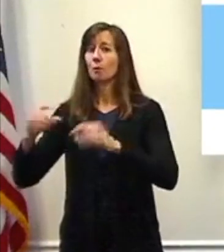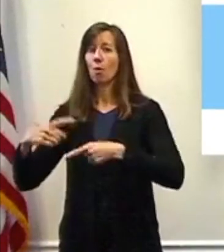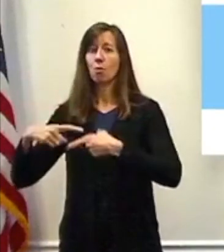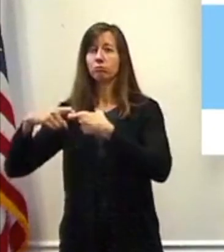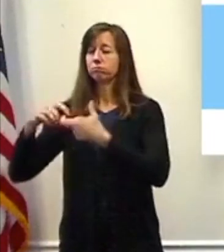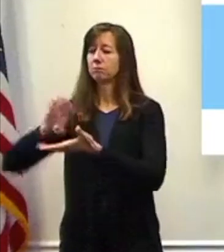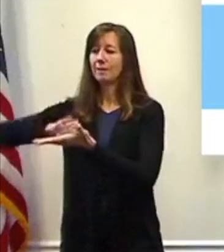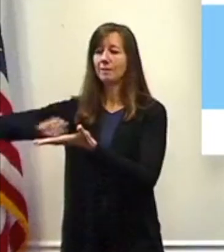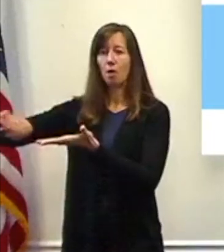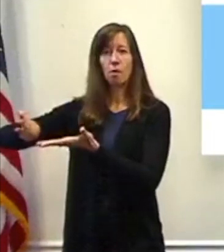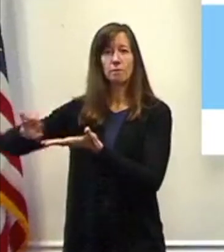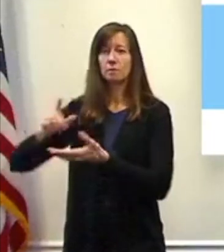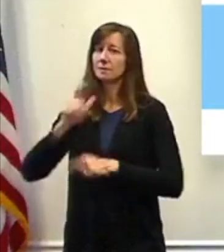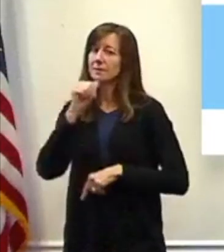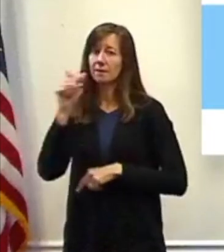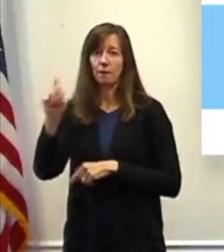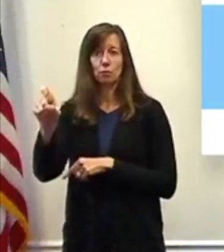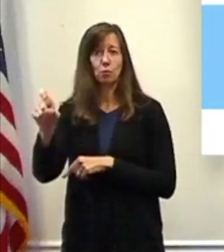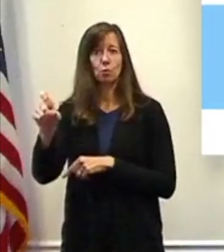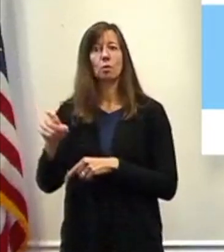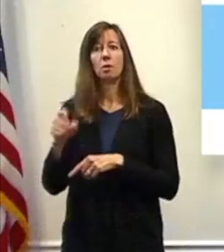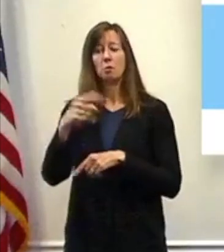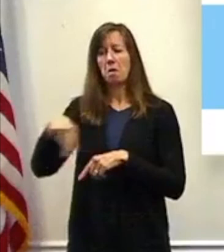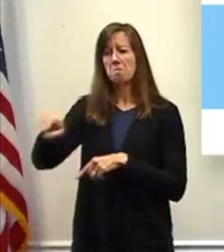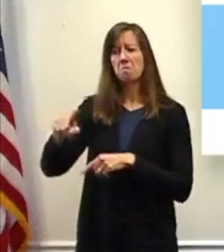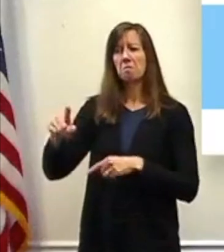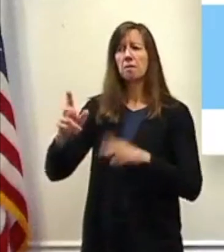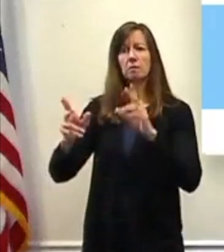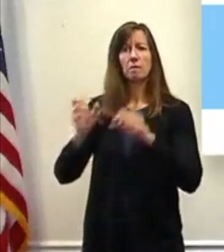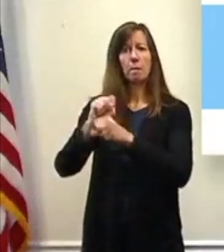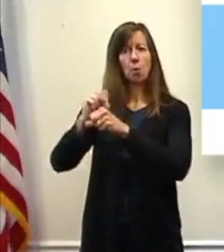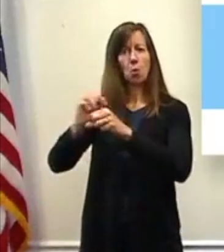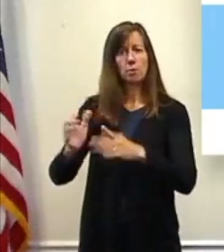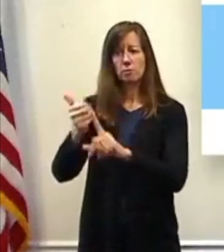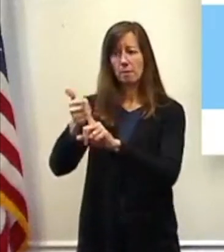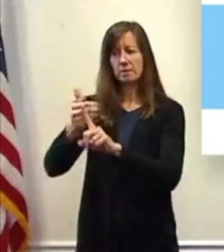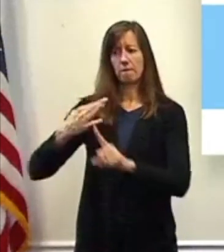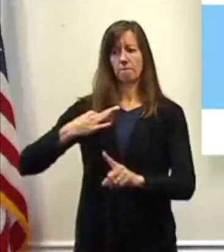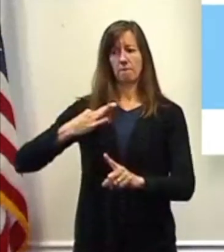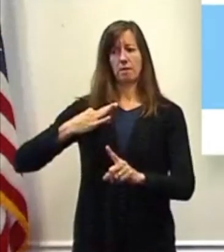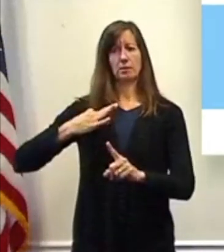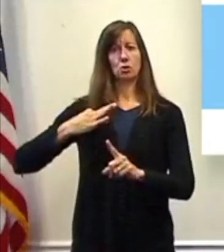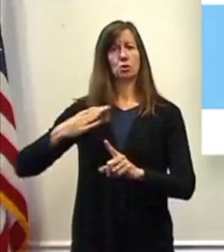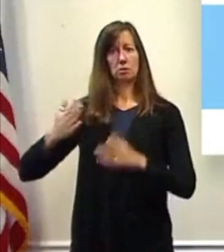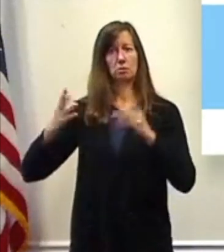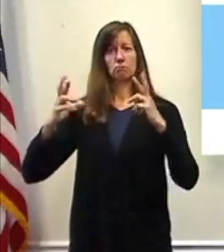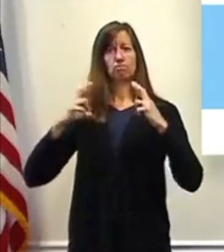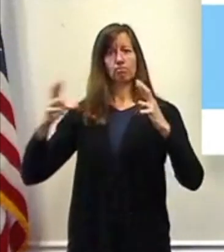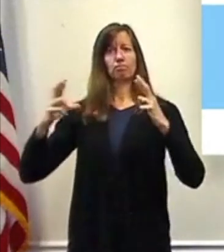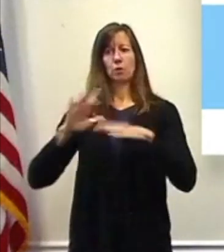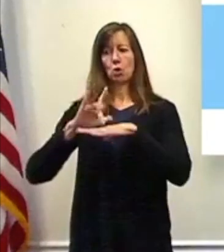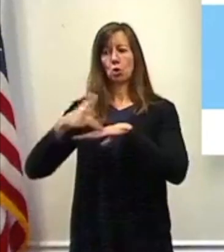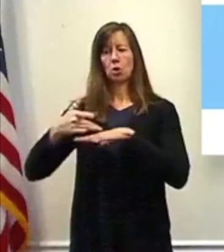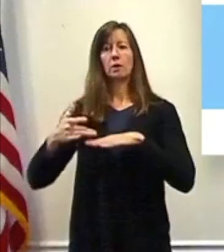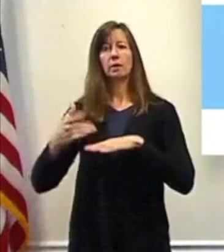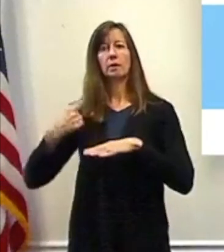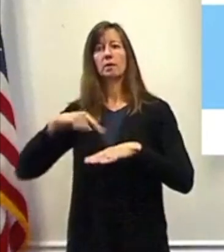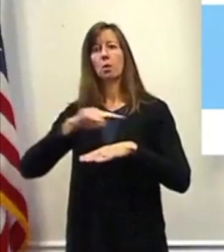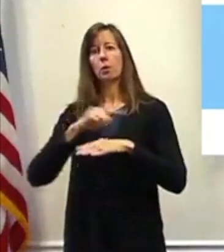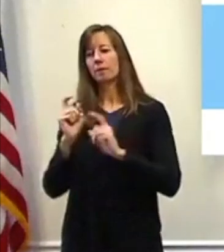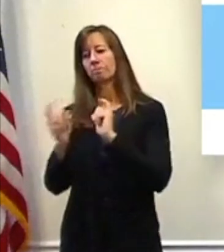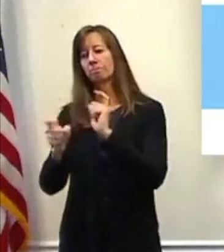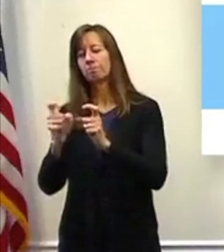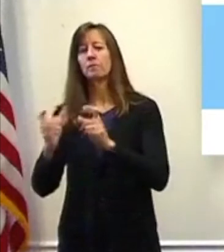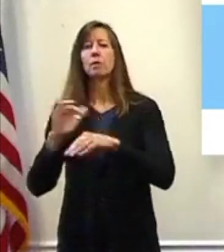through voluntary furloughs among employees this year and an early retirement separation incentive that we engaged in